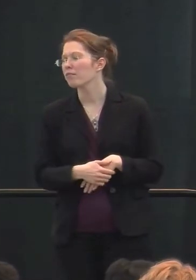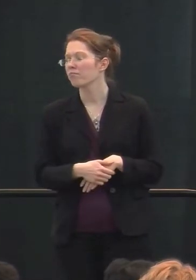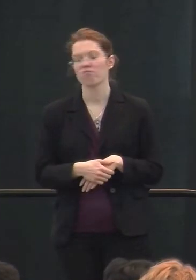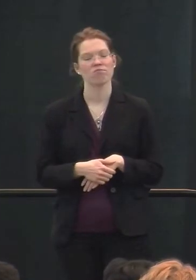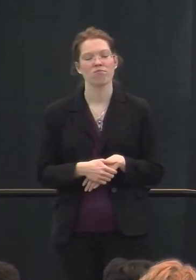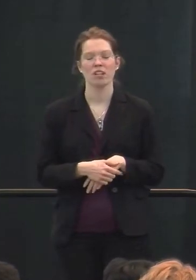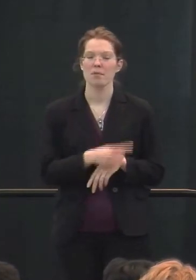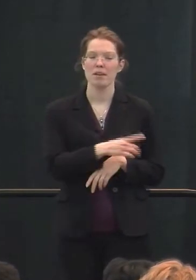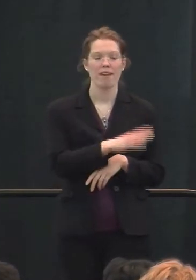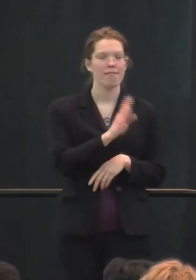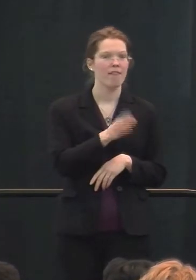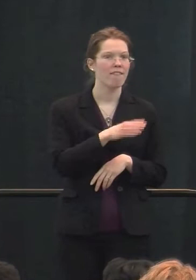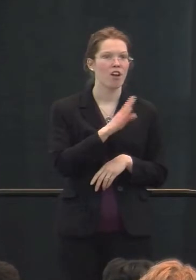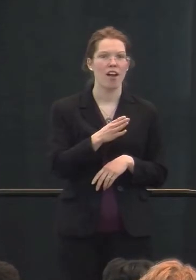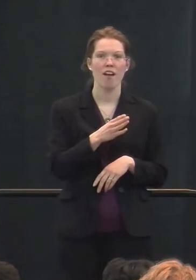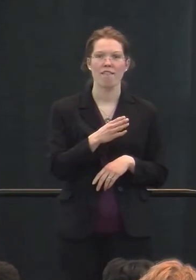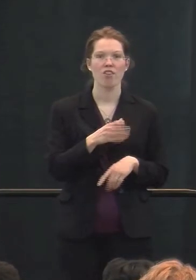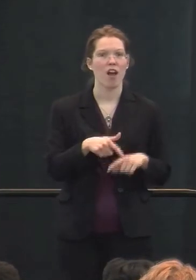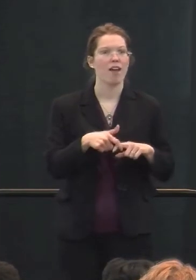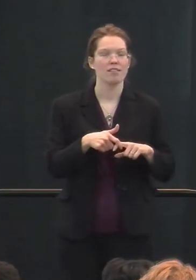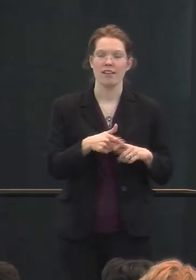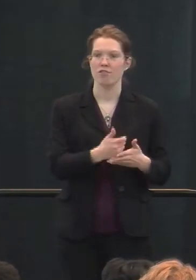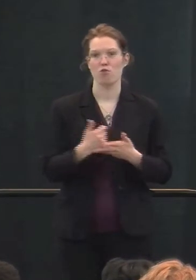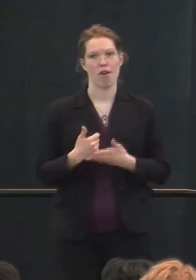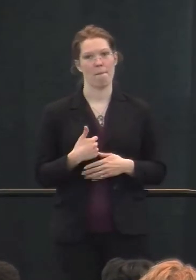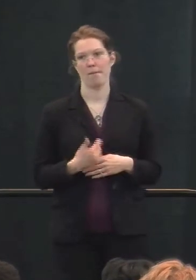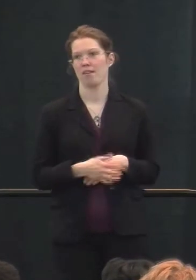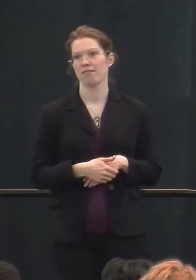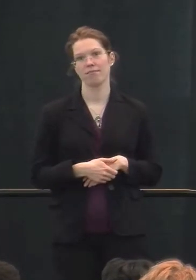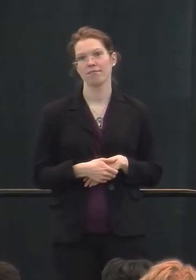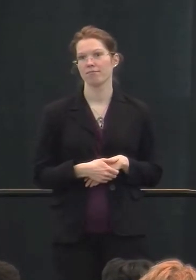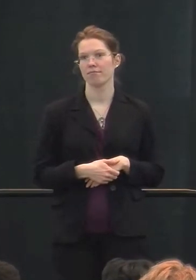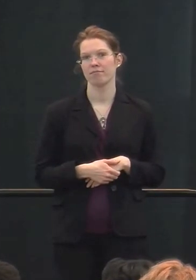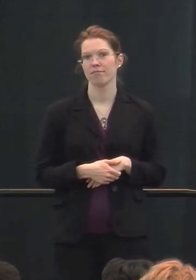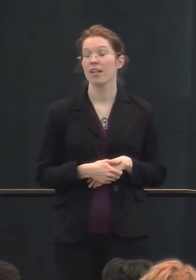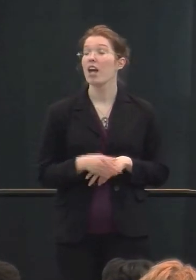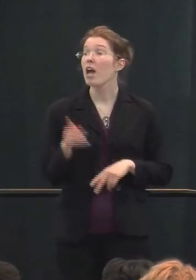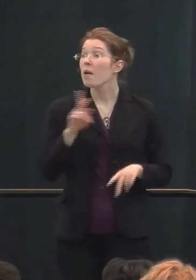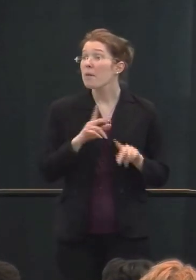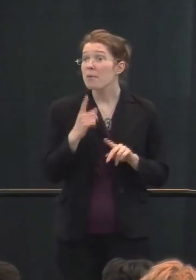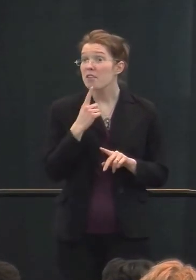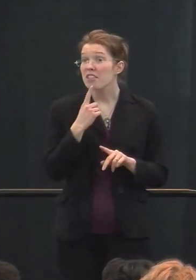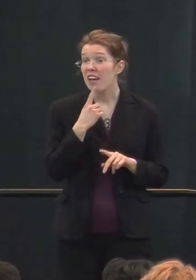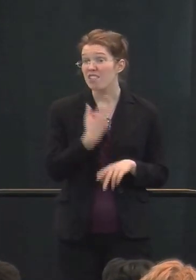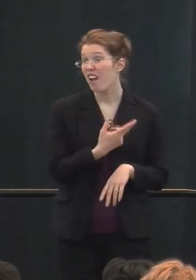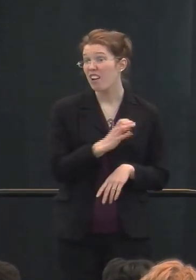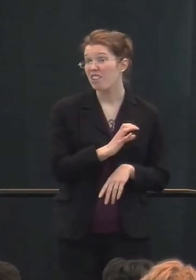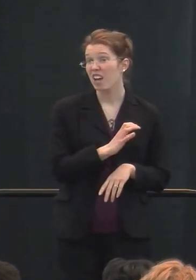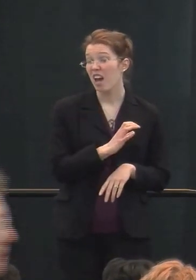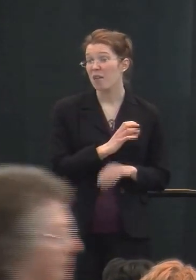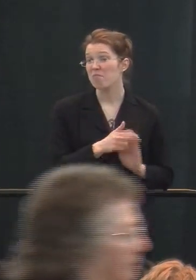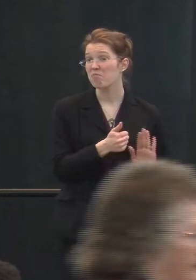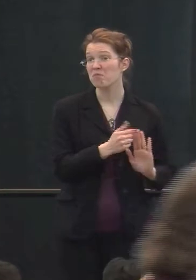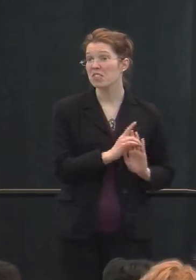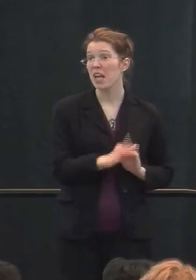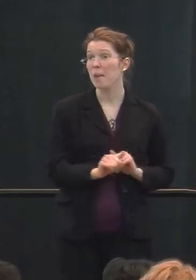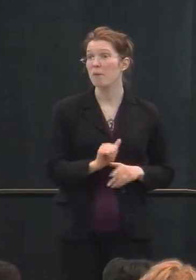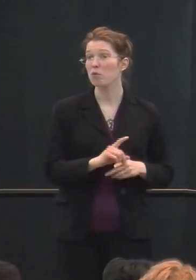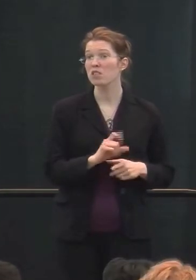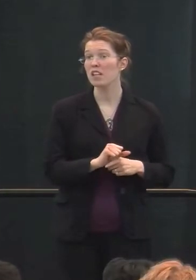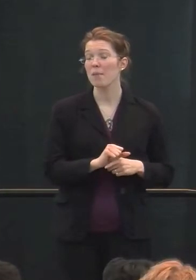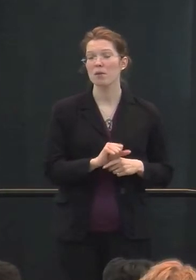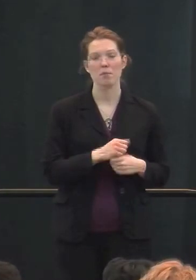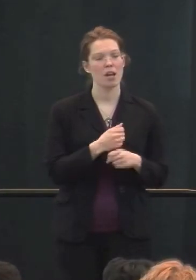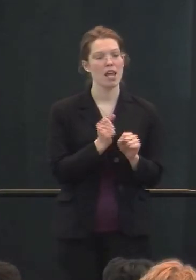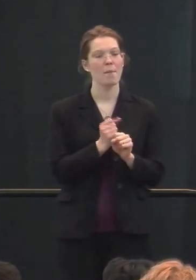but he never, ever hesitates to help me. People say he's handicapped or disabled, but